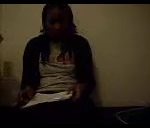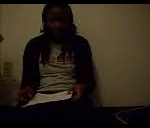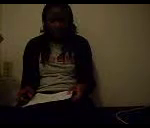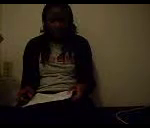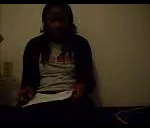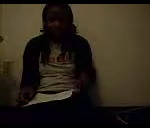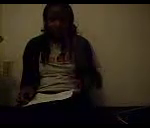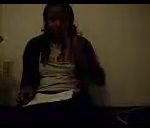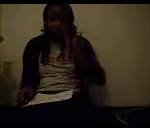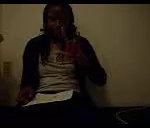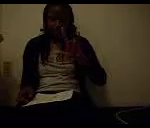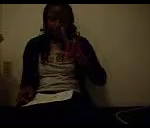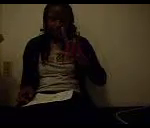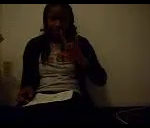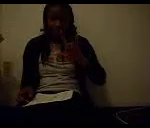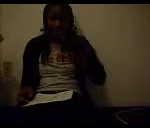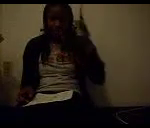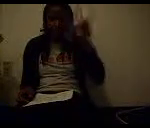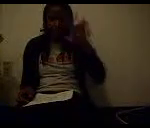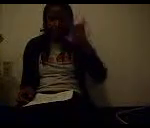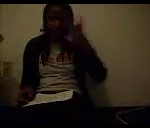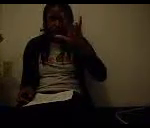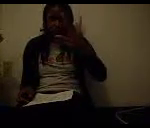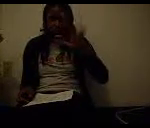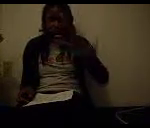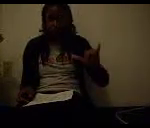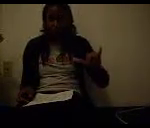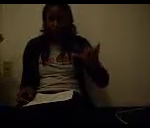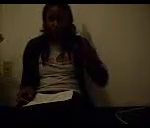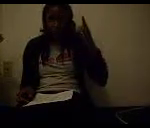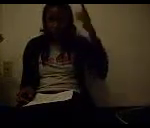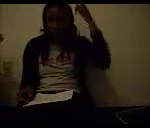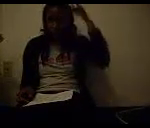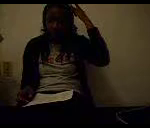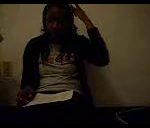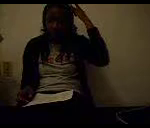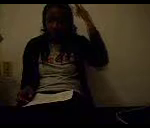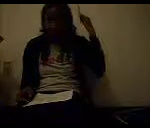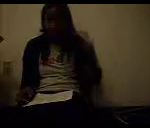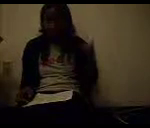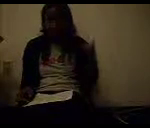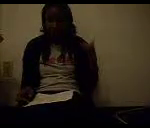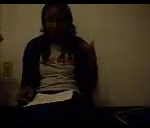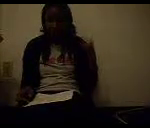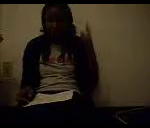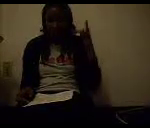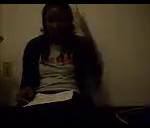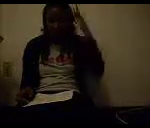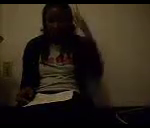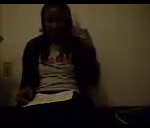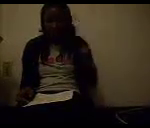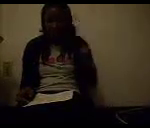California is the I love you sign, and you go to a Y, but you do it here, like to your hair. California.